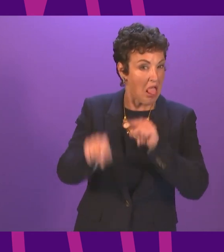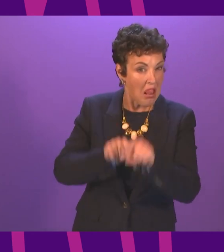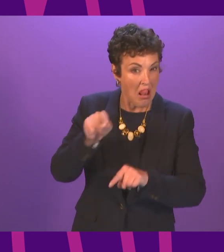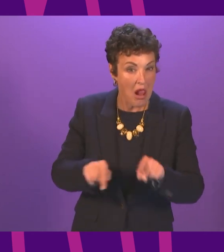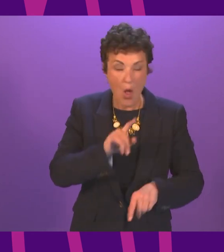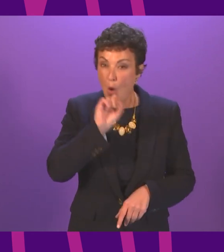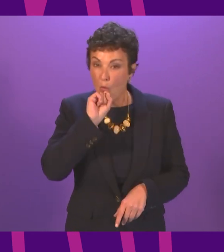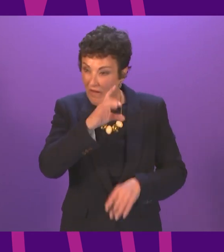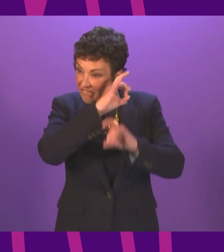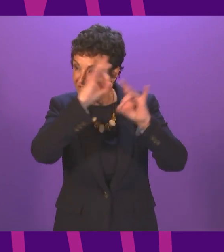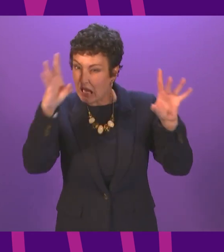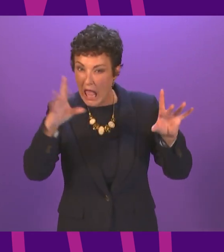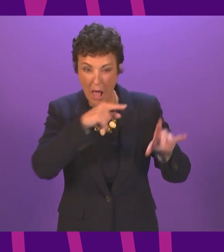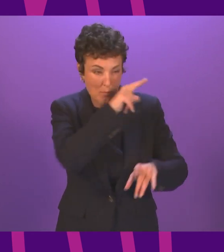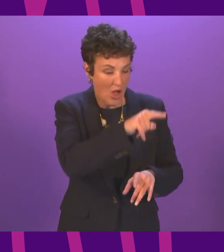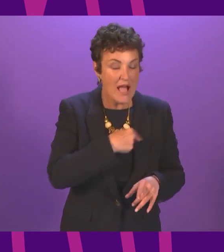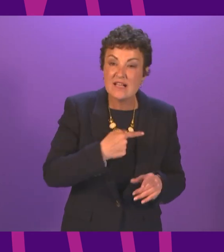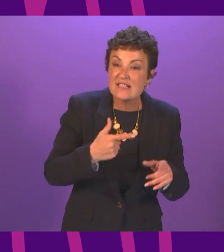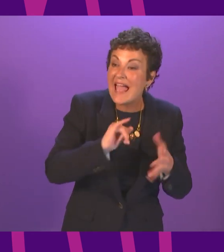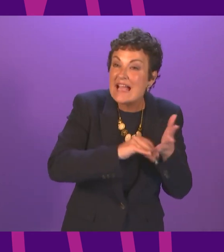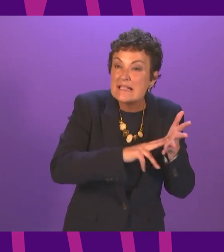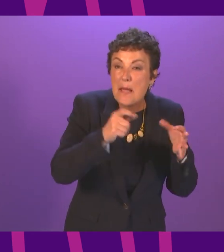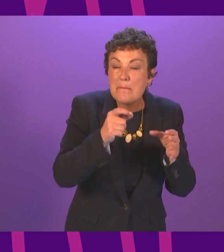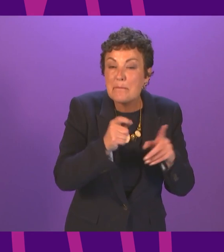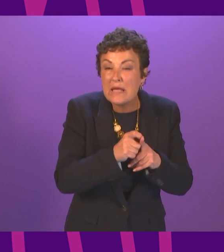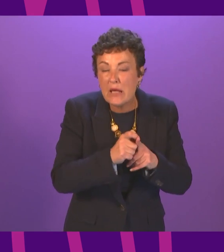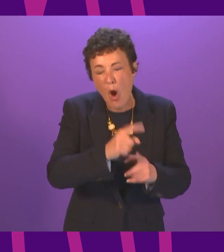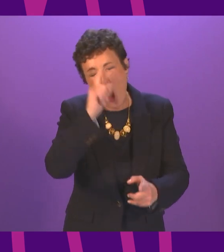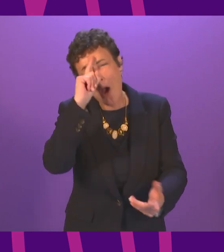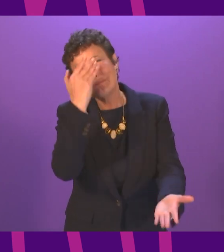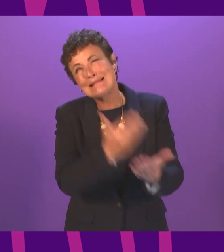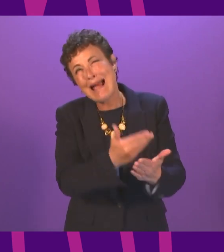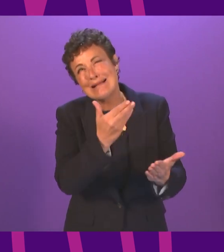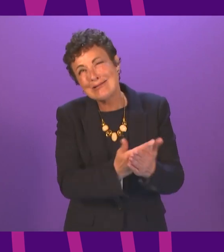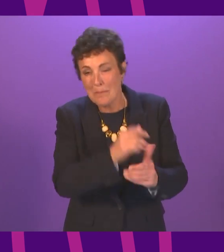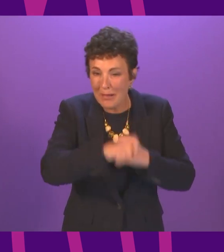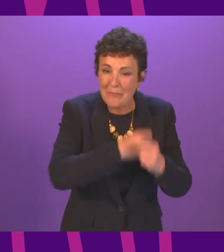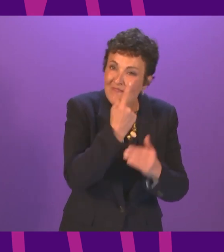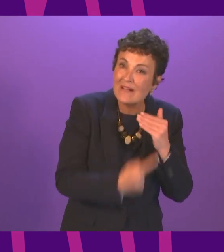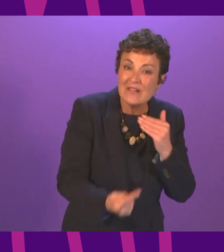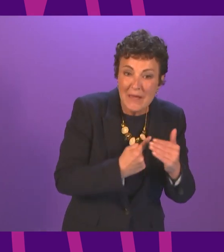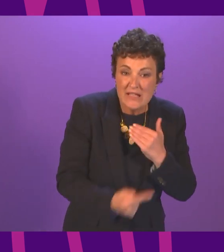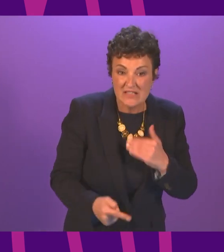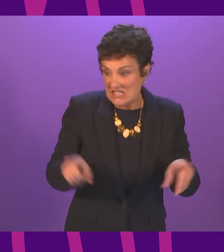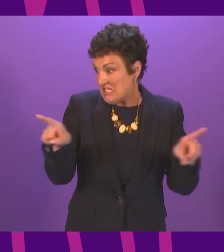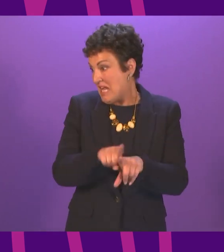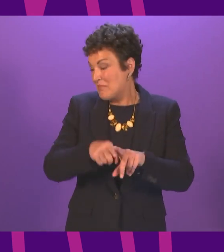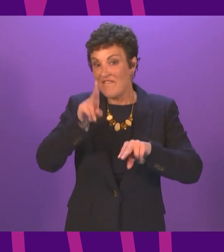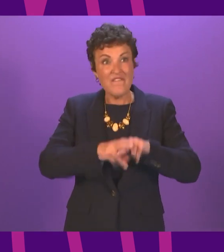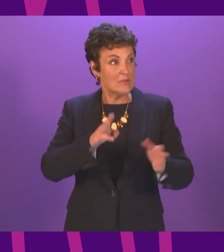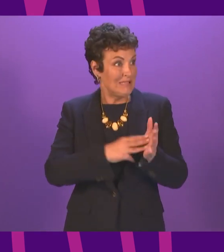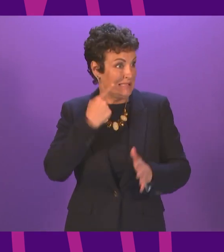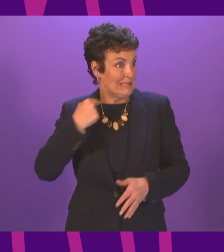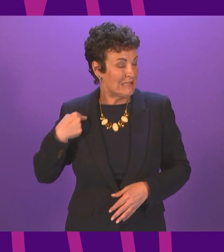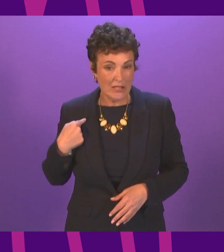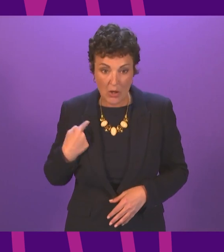party's constitutional obsessions such as we heard again yesterday from the first minister when she made her statement will